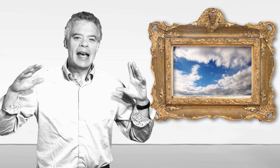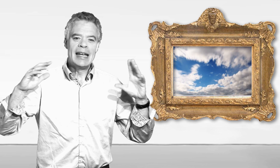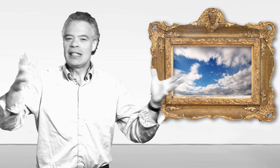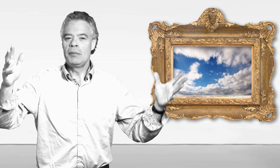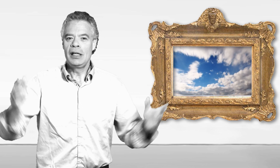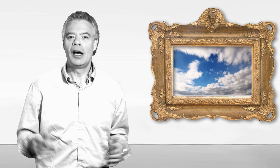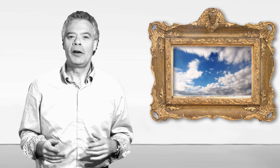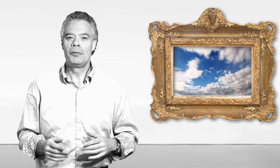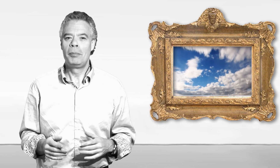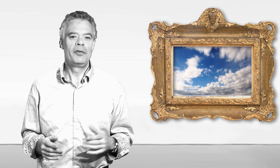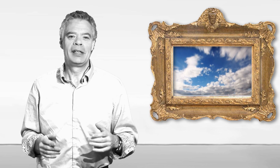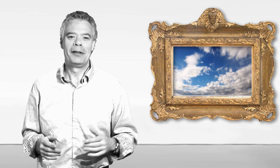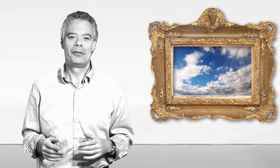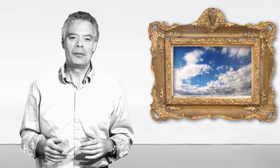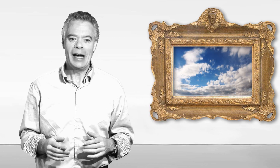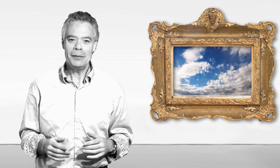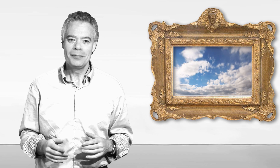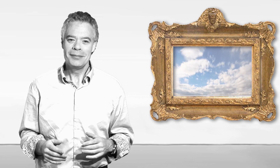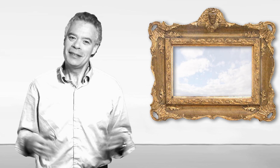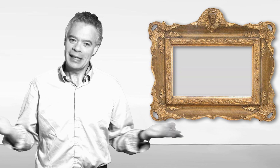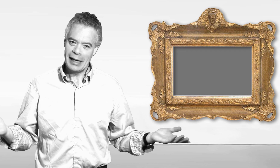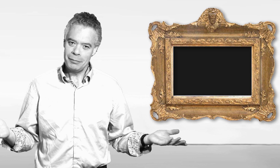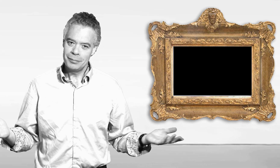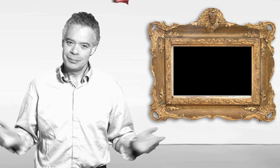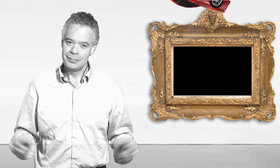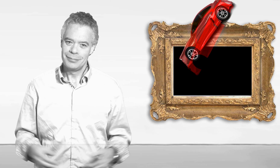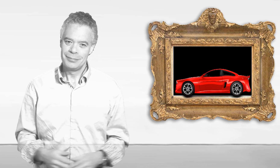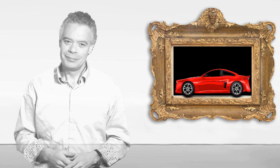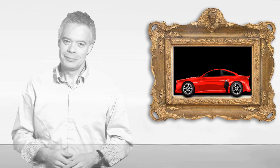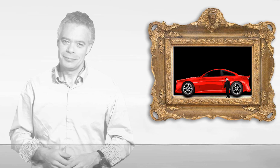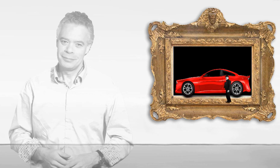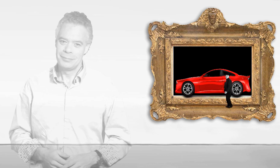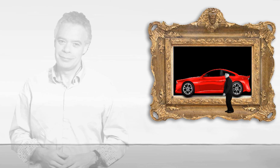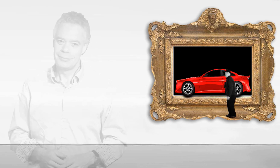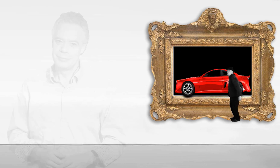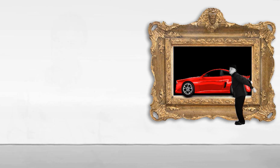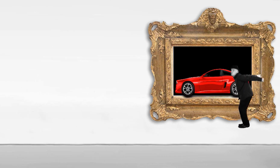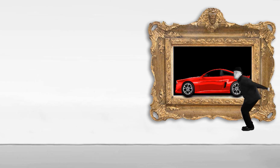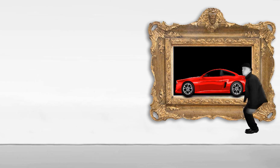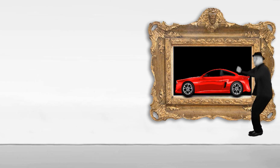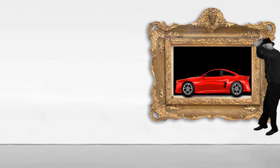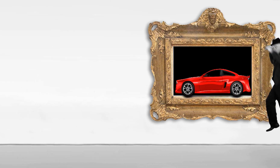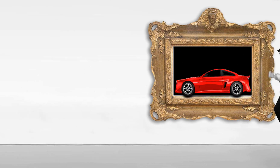anatomy of perfect health. Alright? Take care. . . .